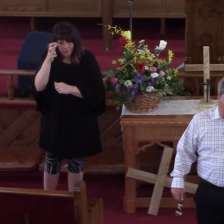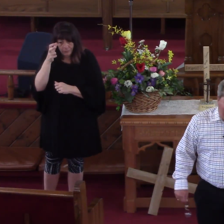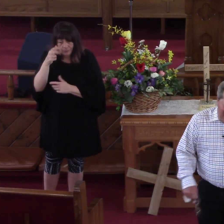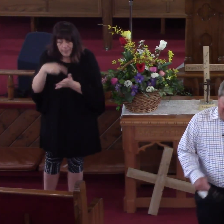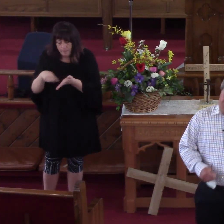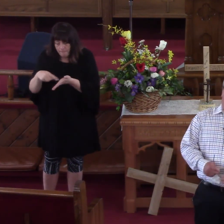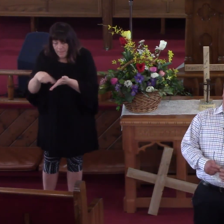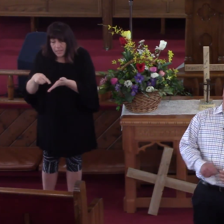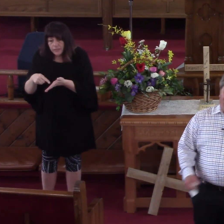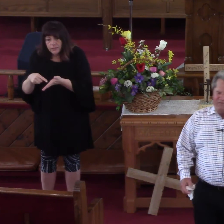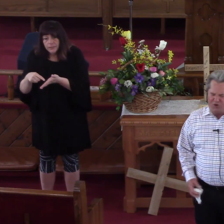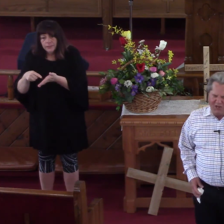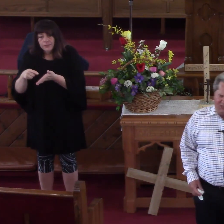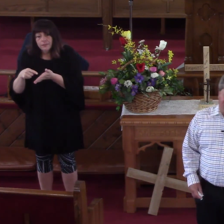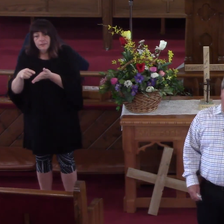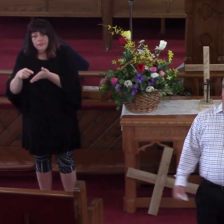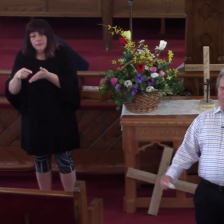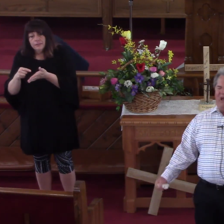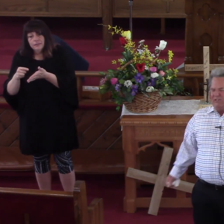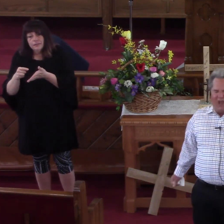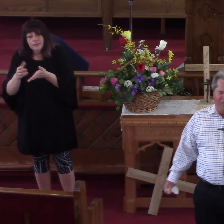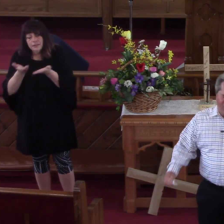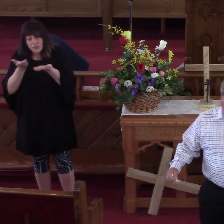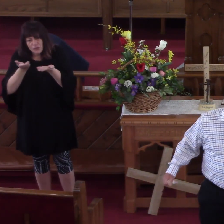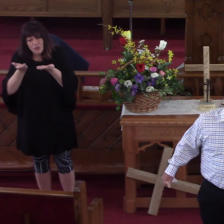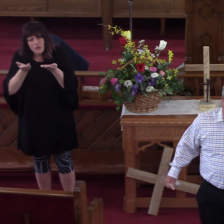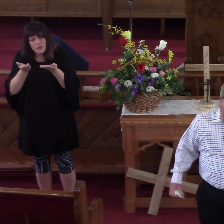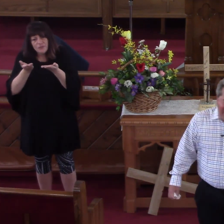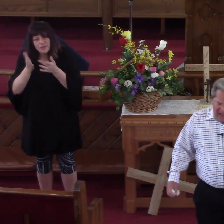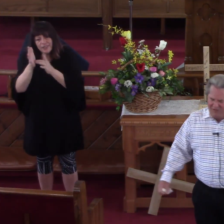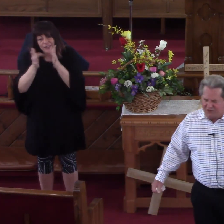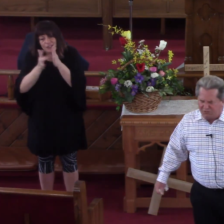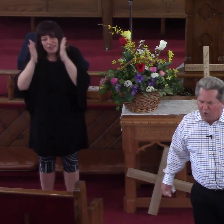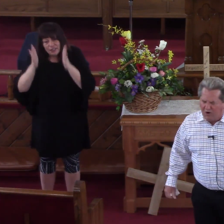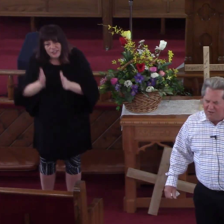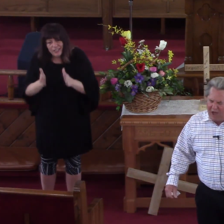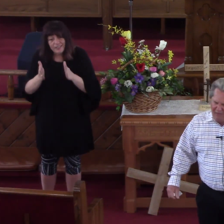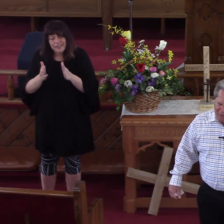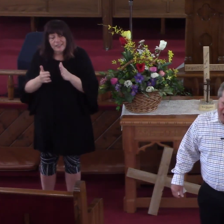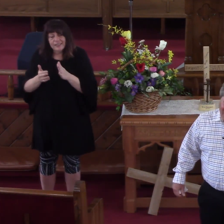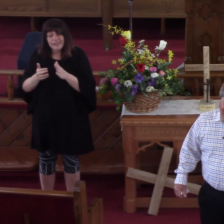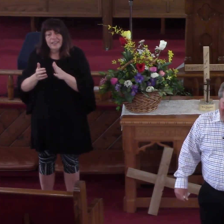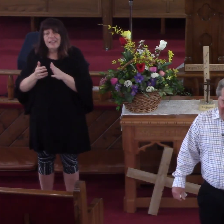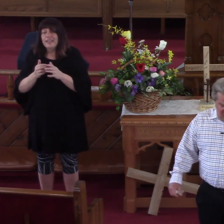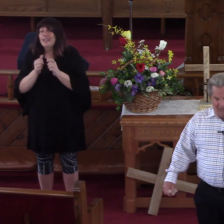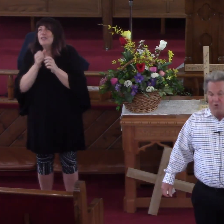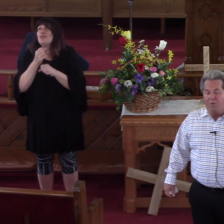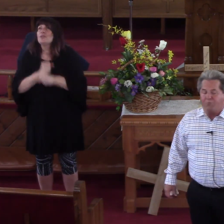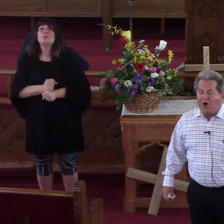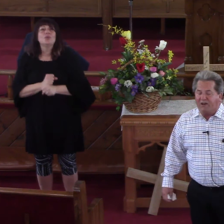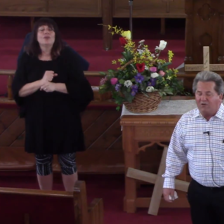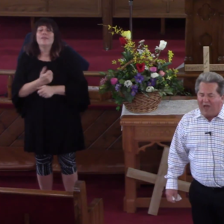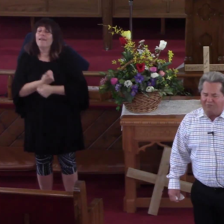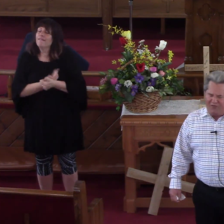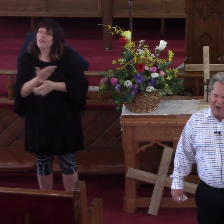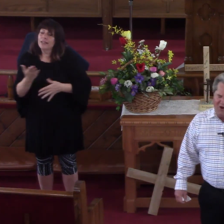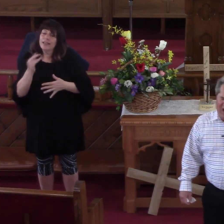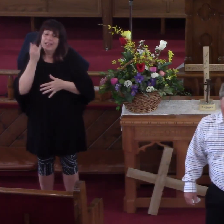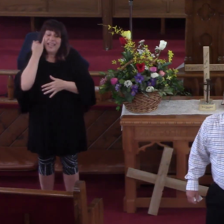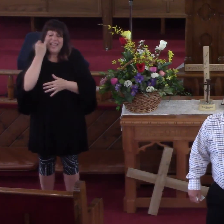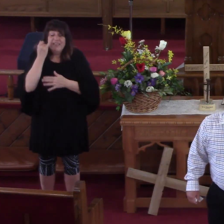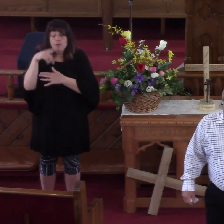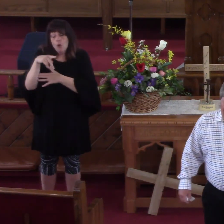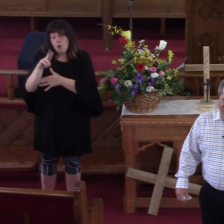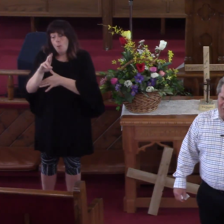pays to serve Jesus and it pays every day. And this morning, my friend, if you're a prodigal out